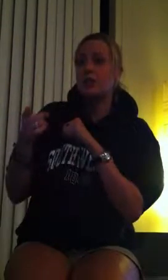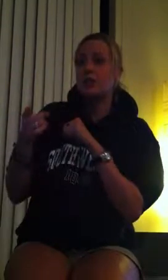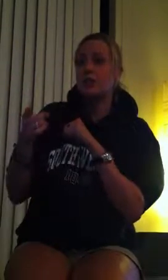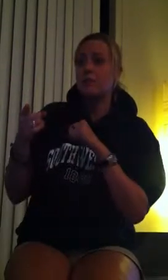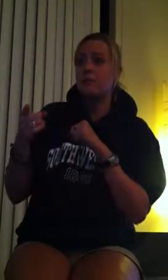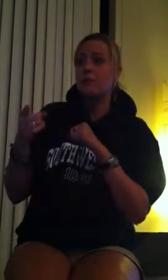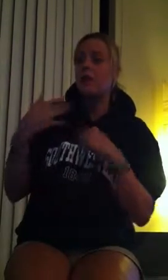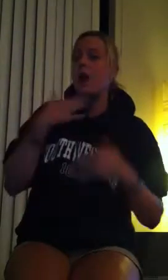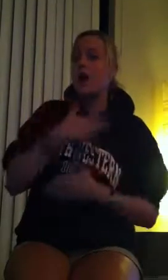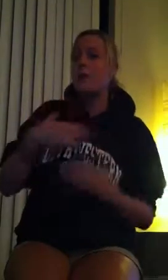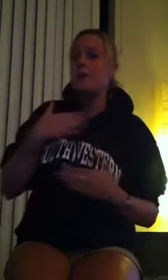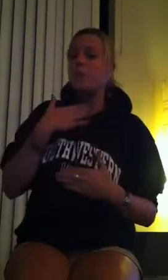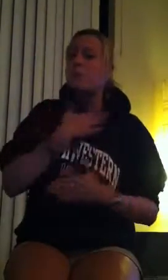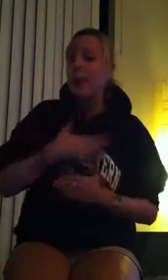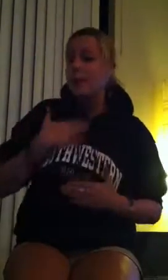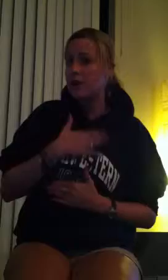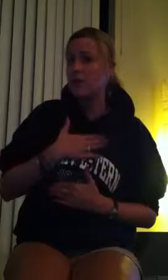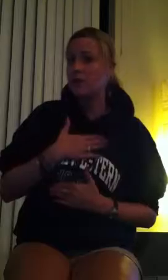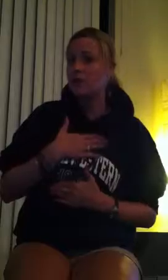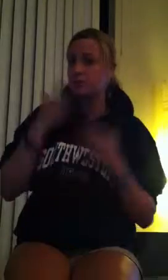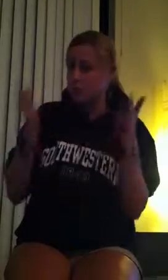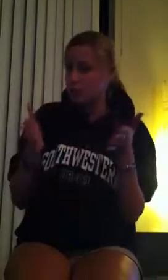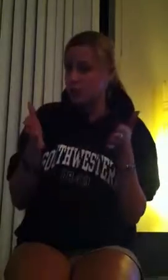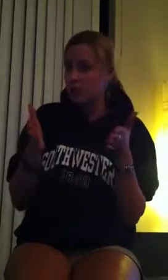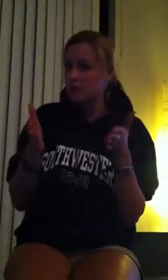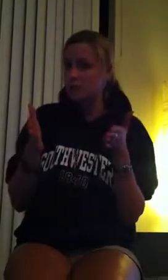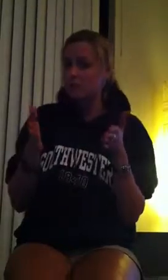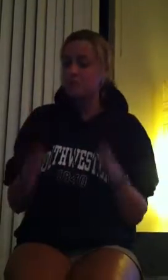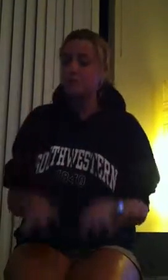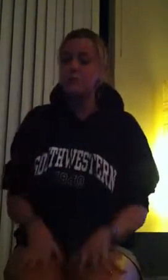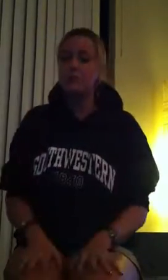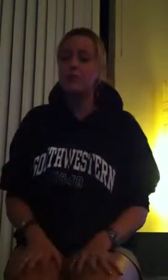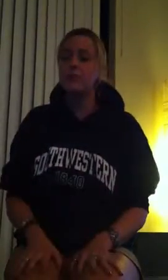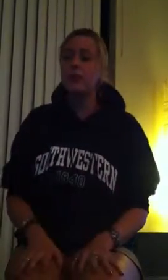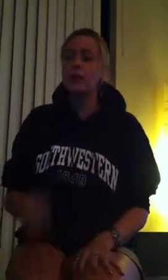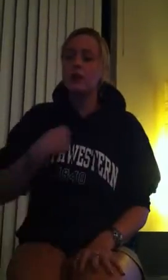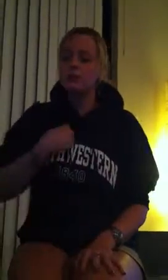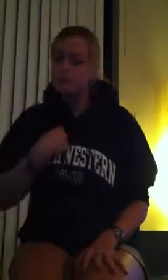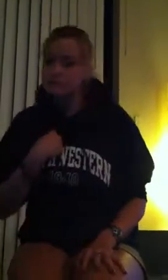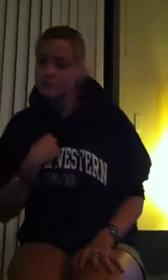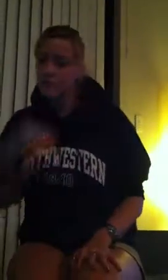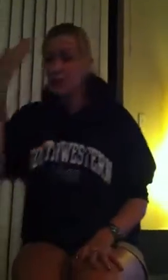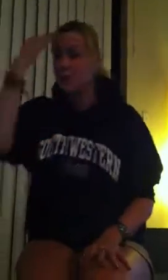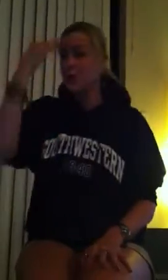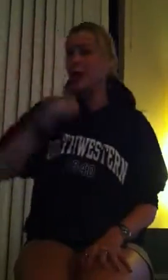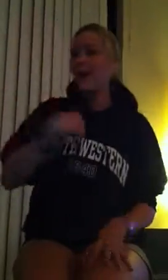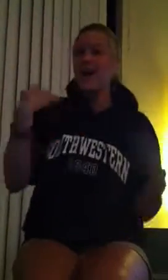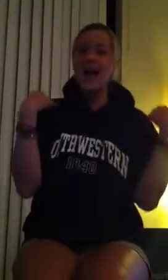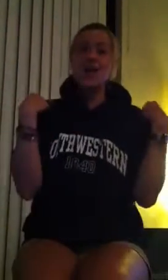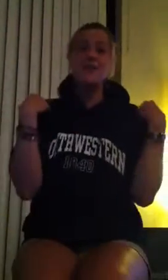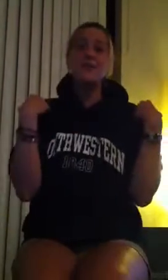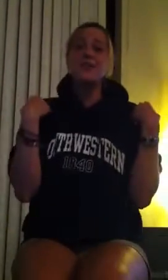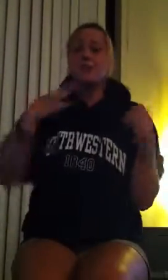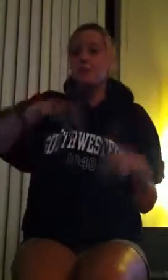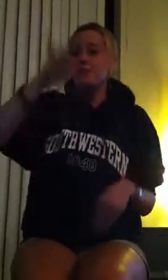I knew I had to find more in life. I was perhaps